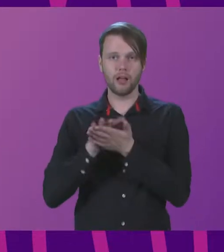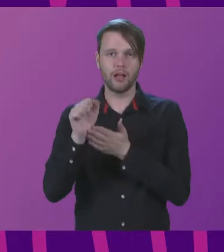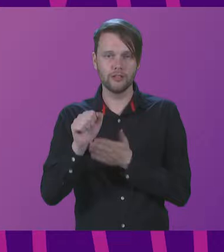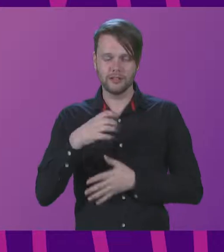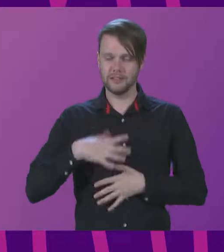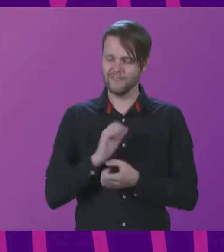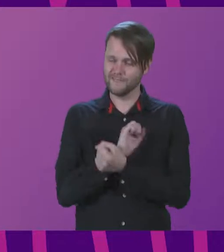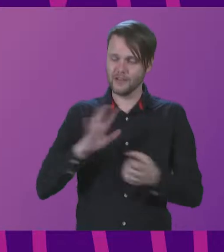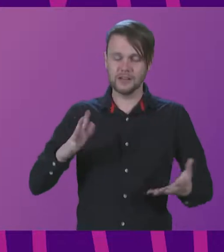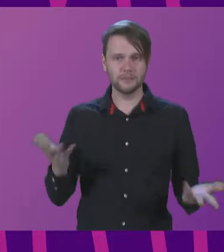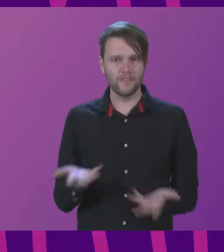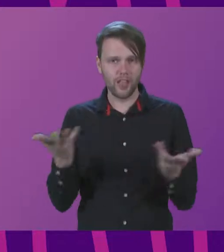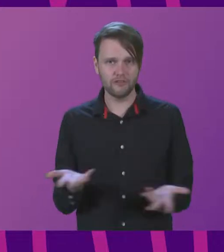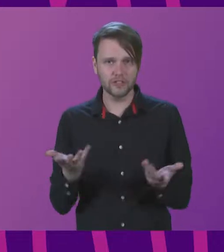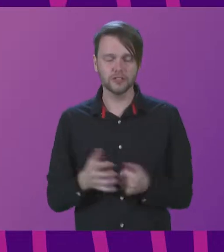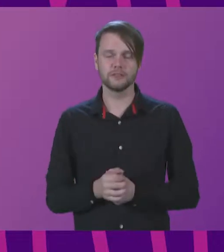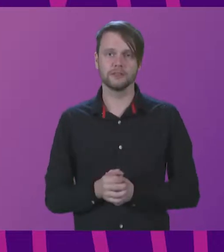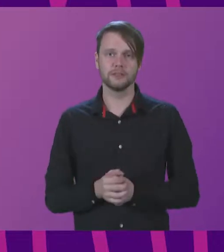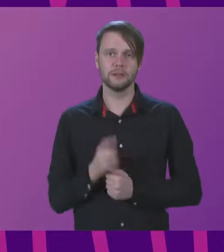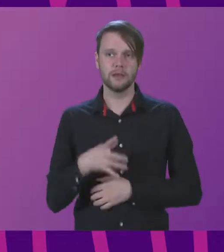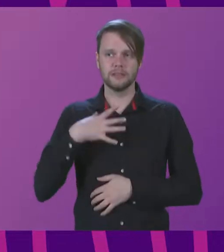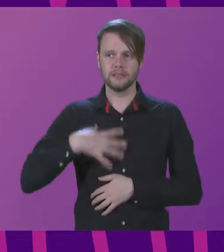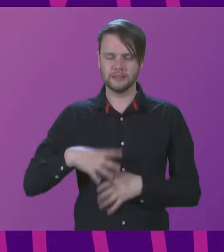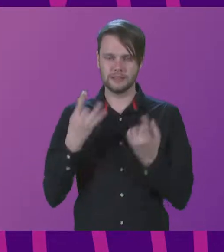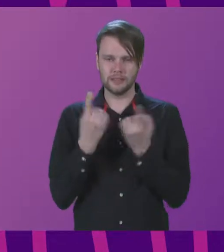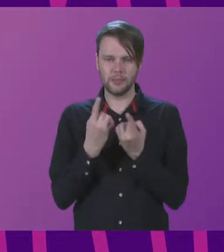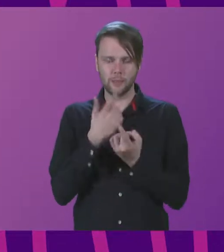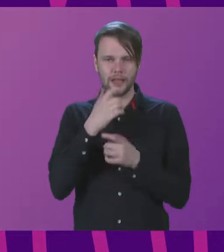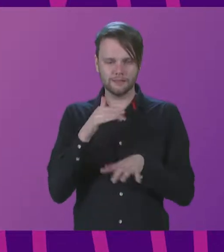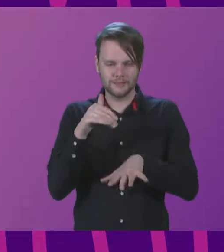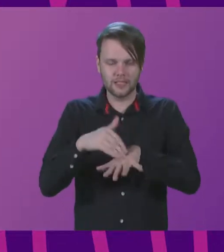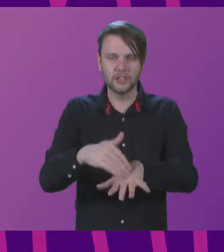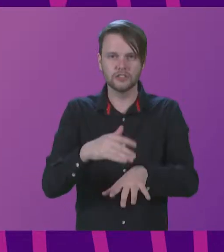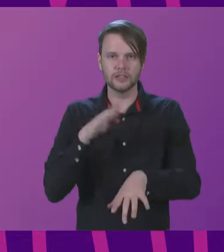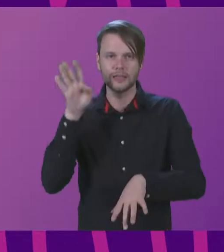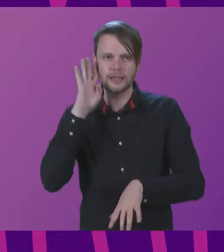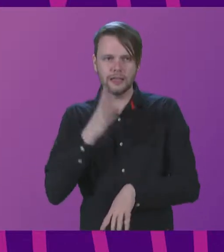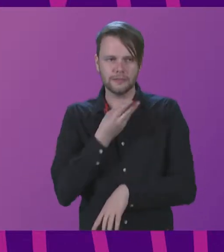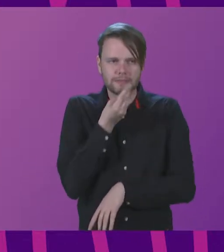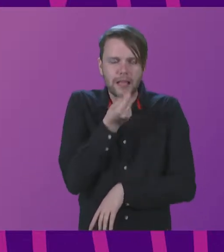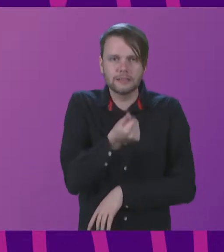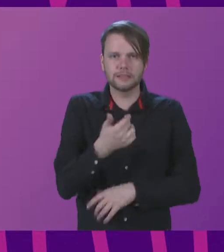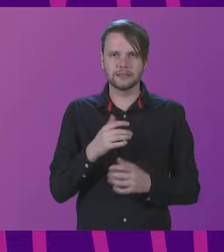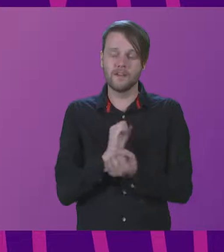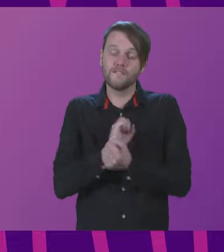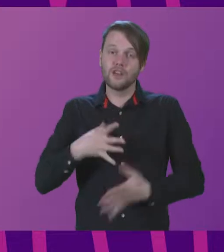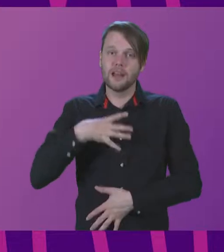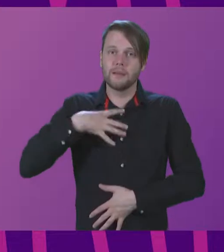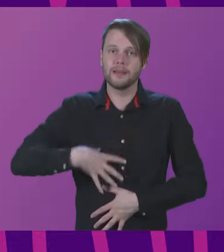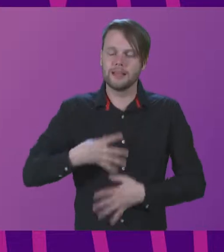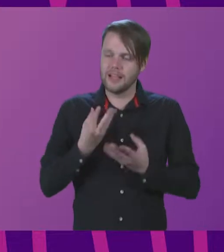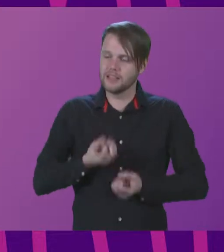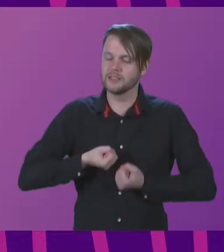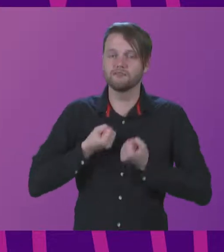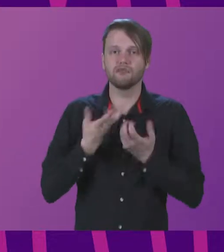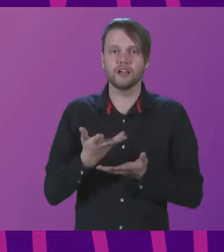freedom to flourish, but to be something we can touch, hear and taste, freedom needs its expression